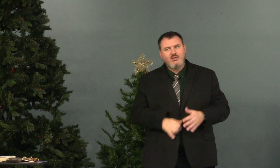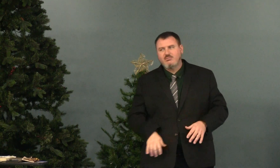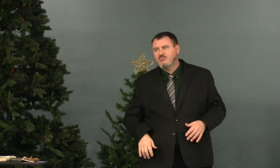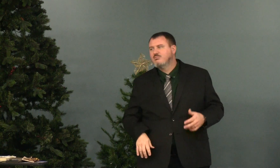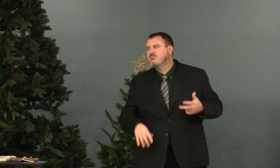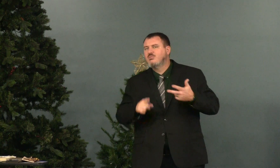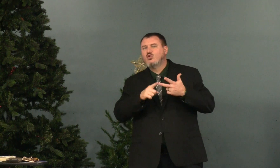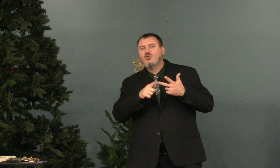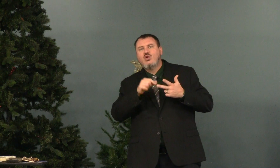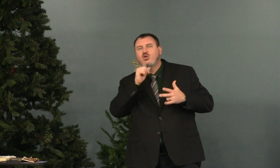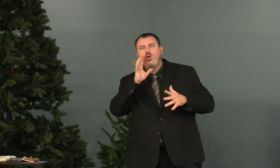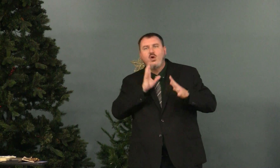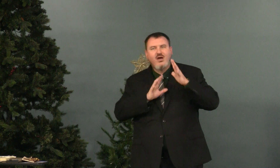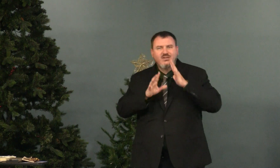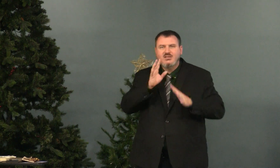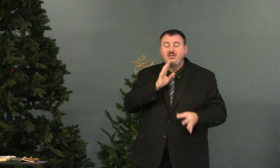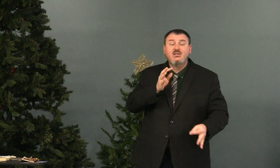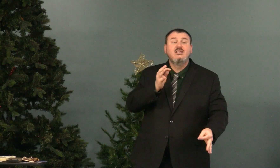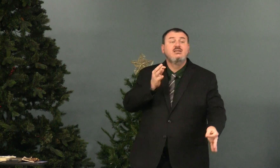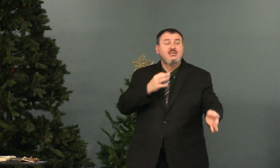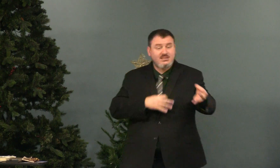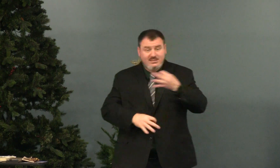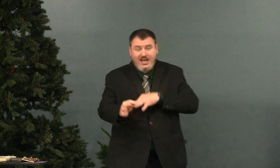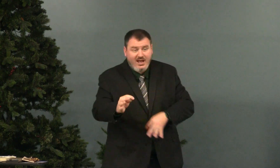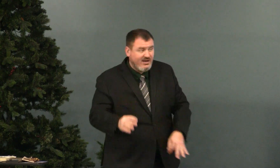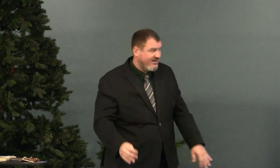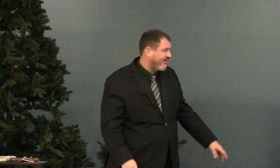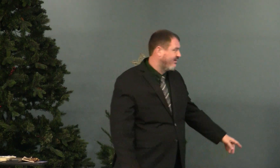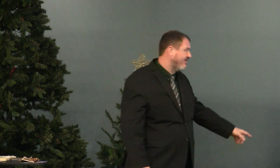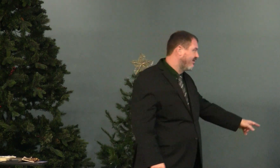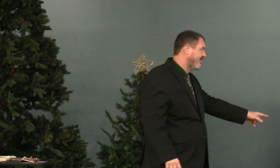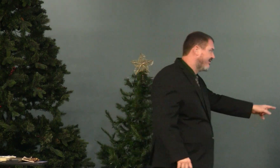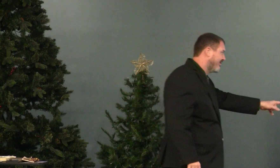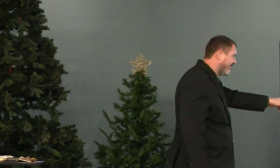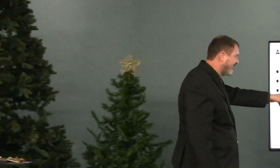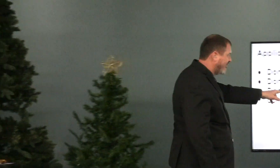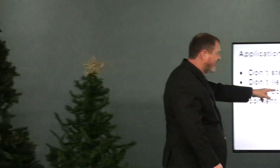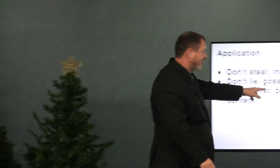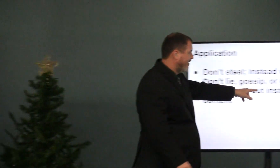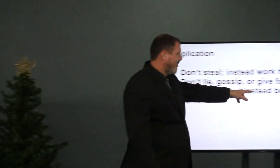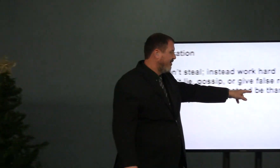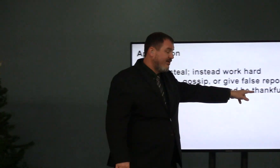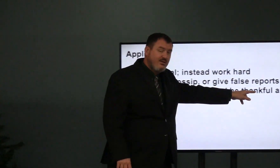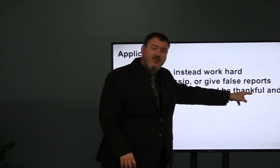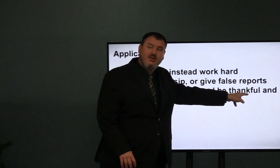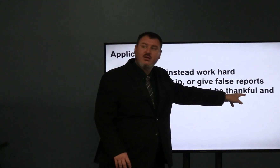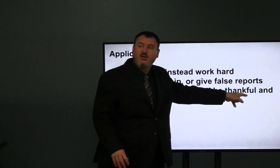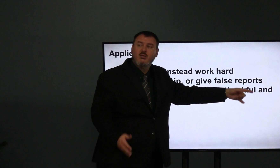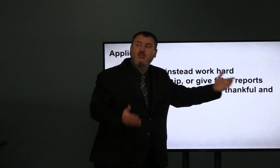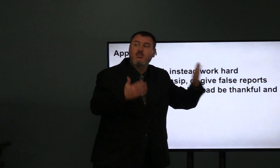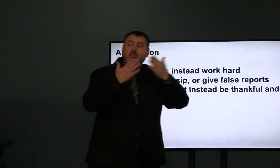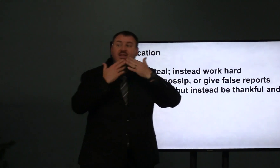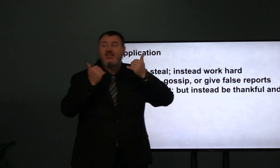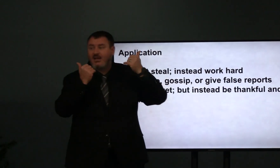Don't do that. And don't covet. But instead, be thankful faithful